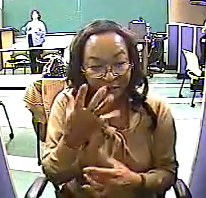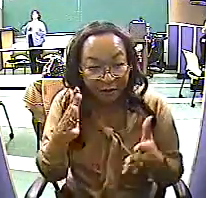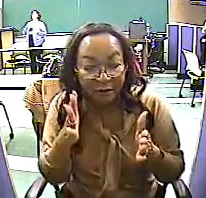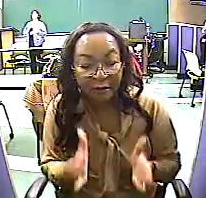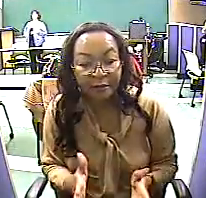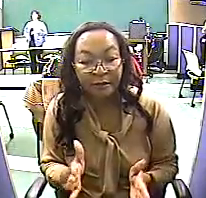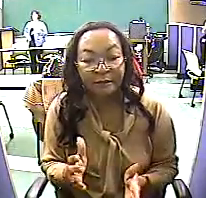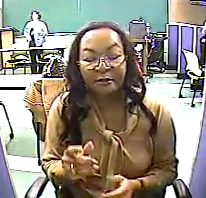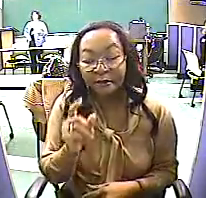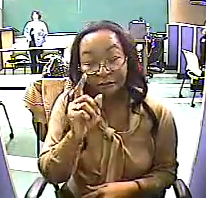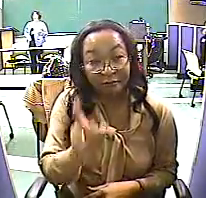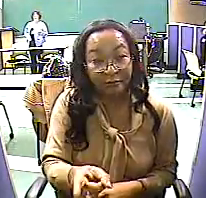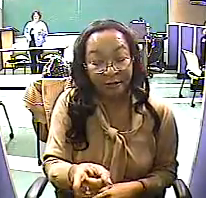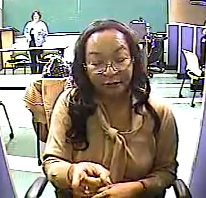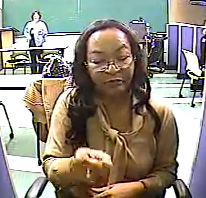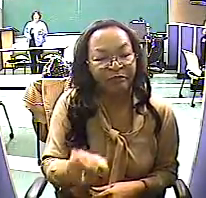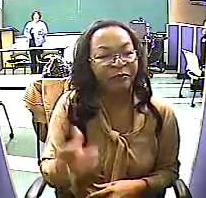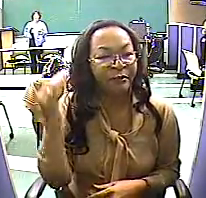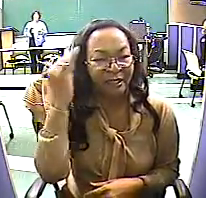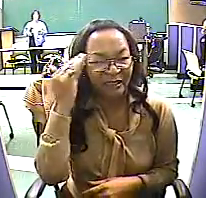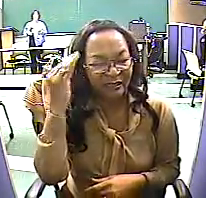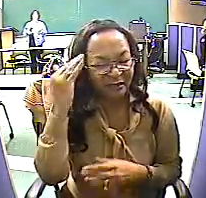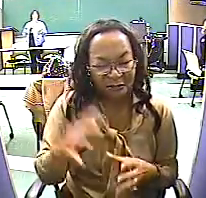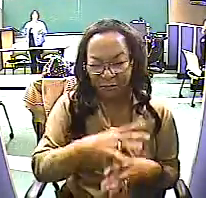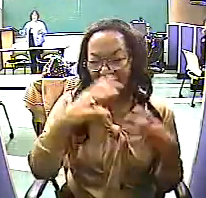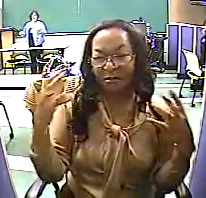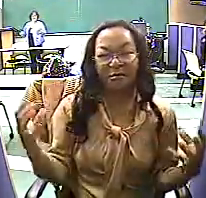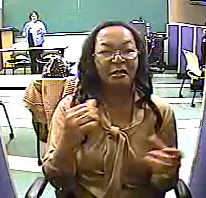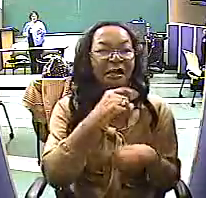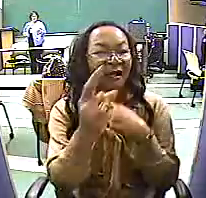plant foods, and planting times.